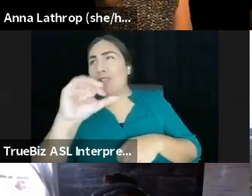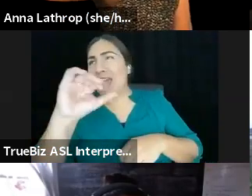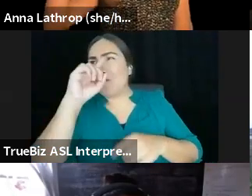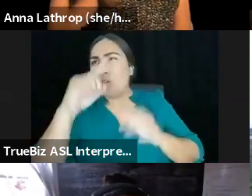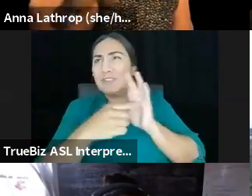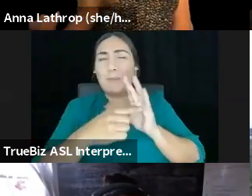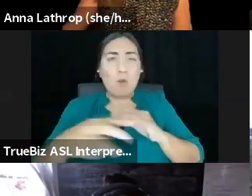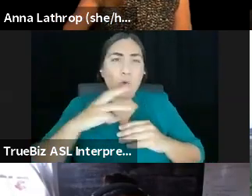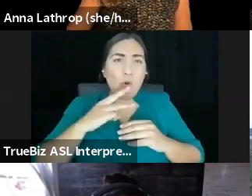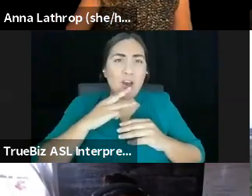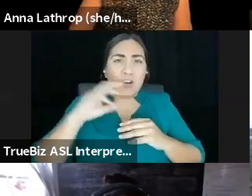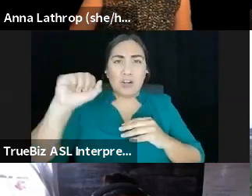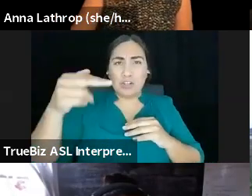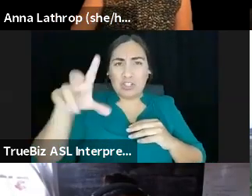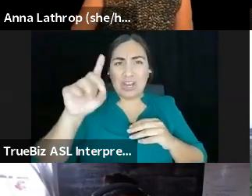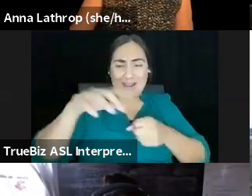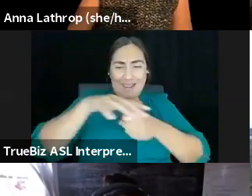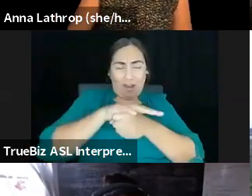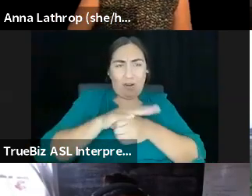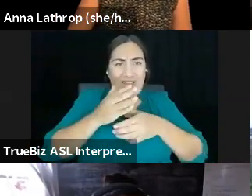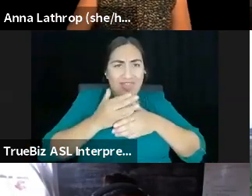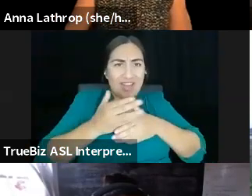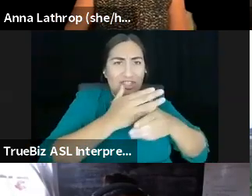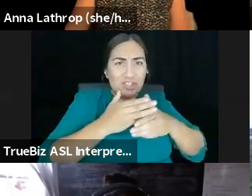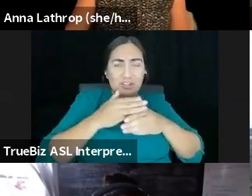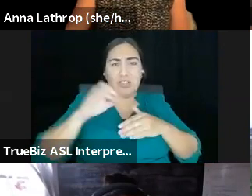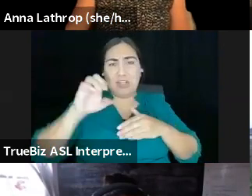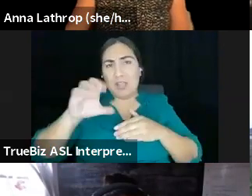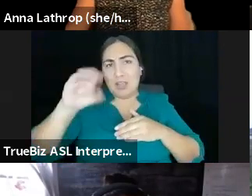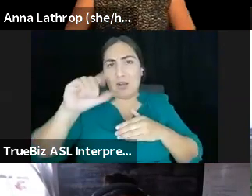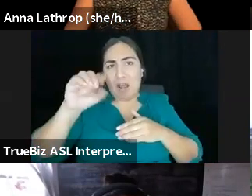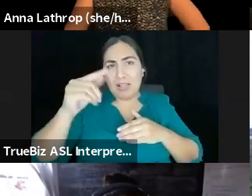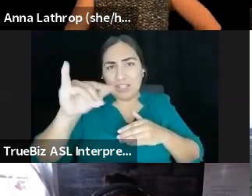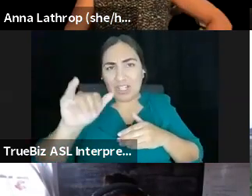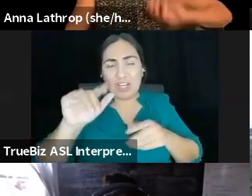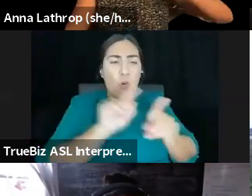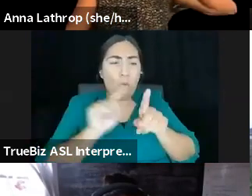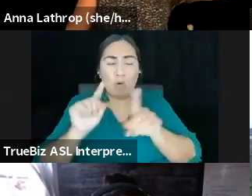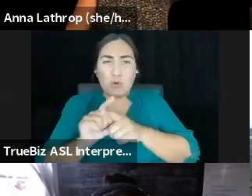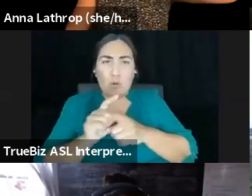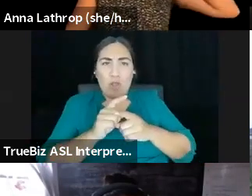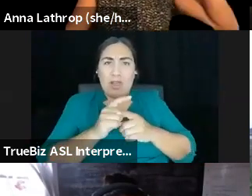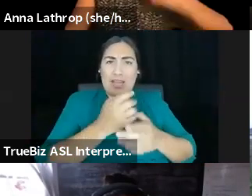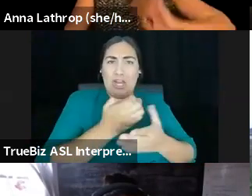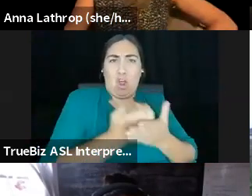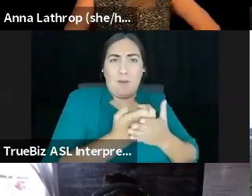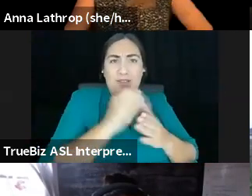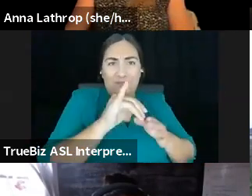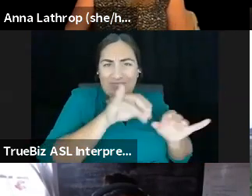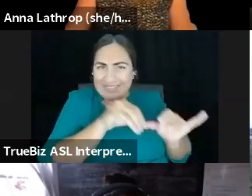an ecology and therefore also an economy. These are very close to the ways that in many indigenous communities have